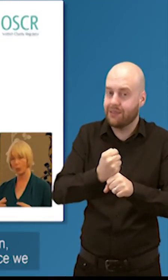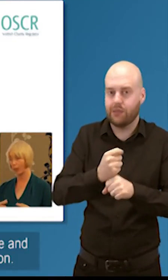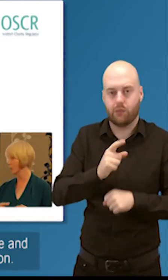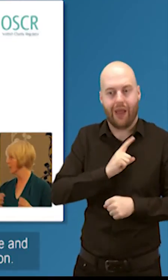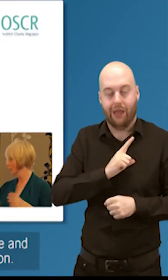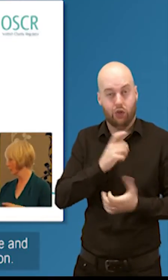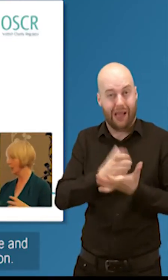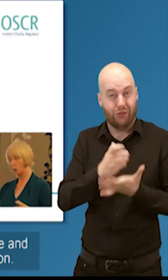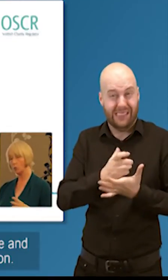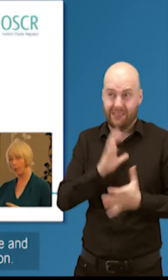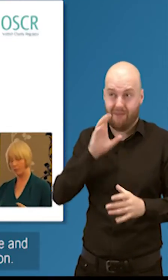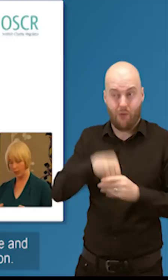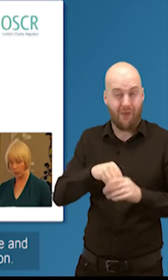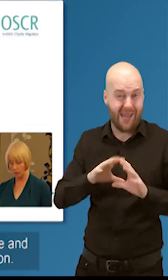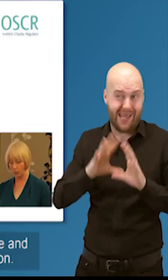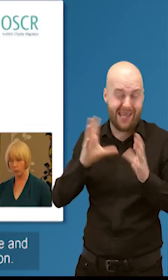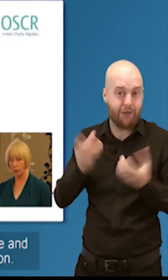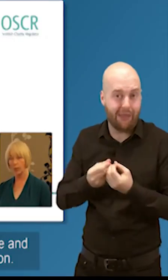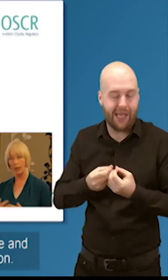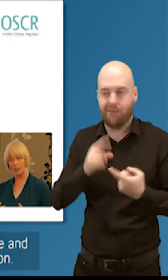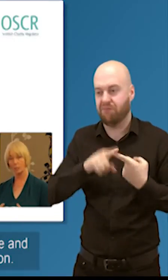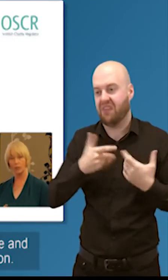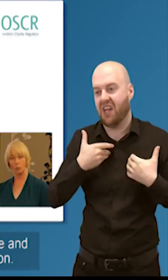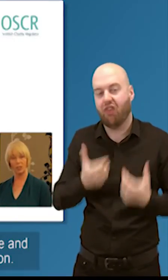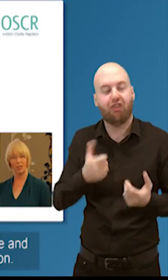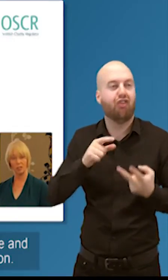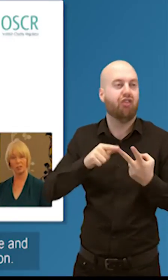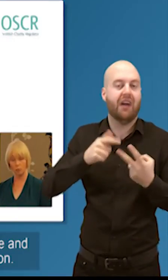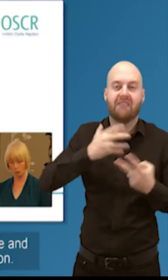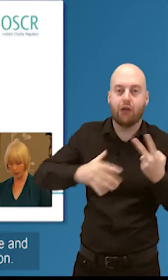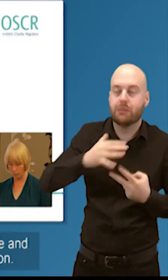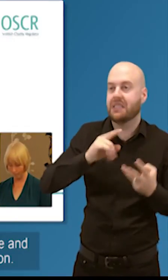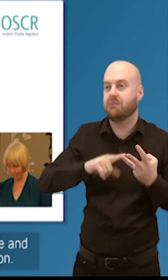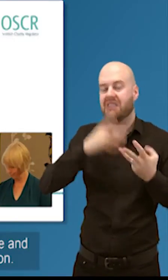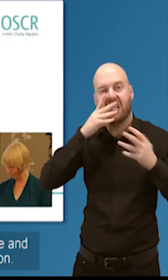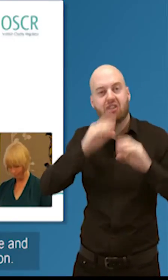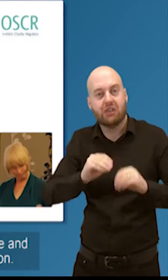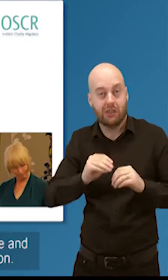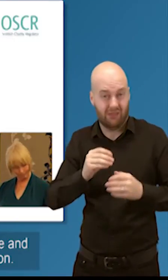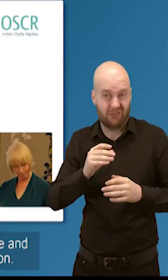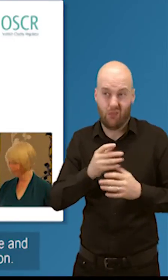intelligence we have is being used to have that sphere of influence and it's something that we're increasingly focusing on.